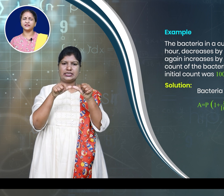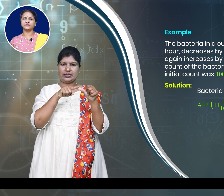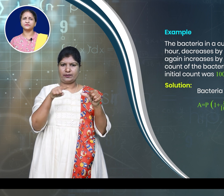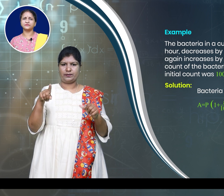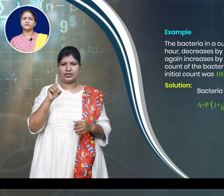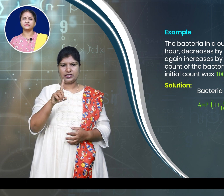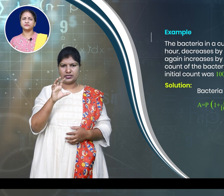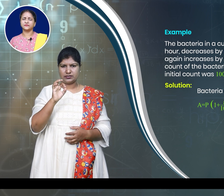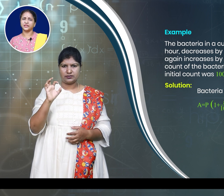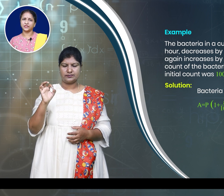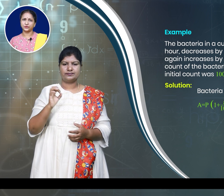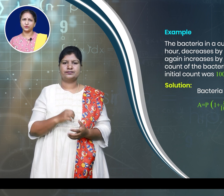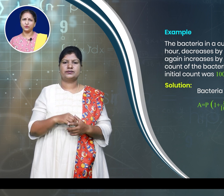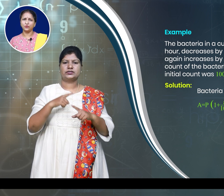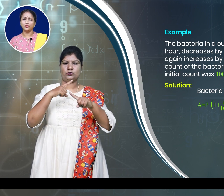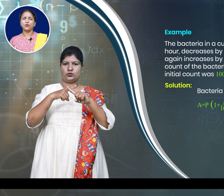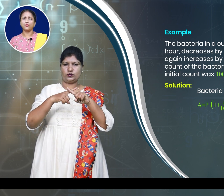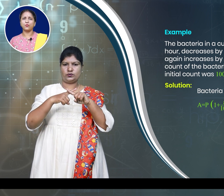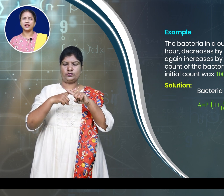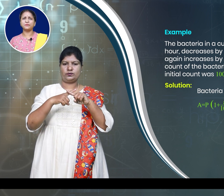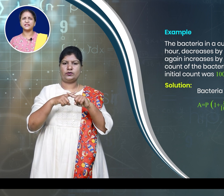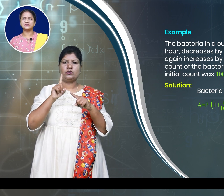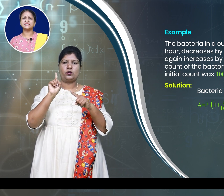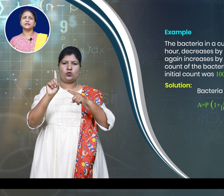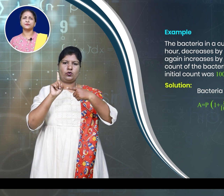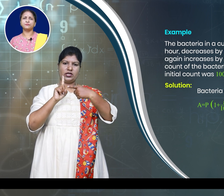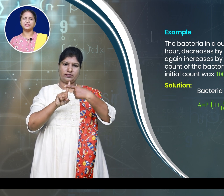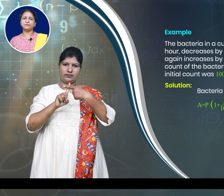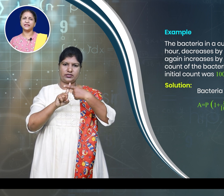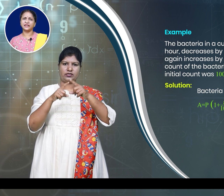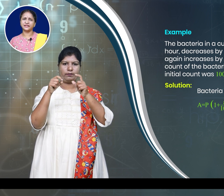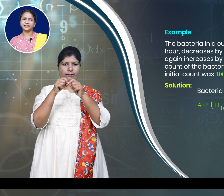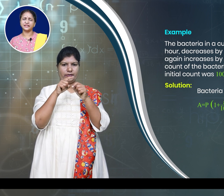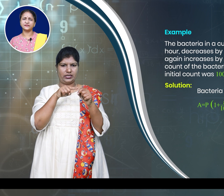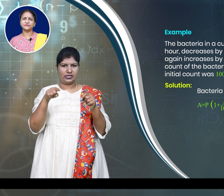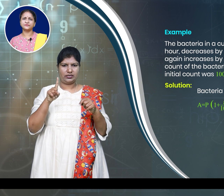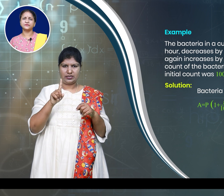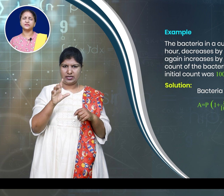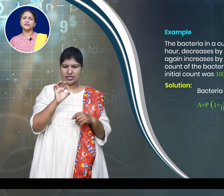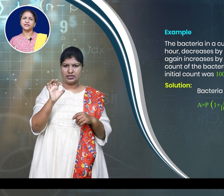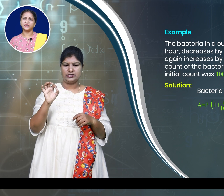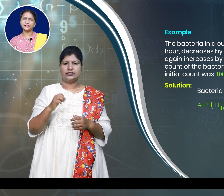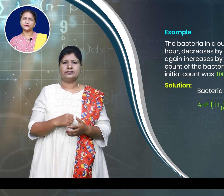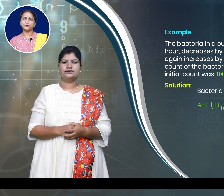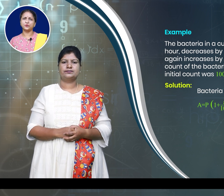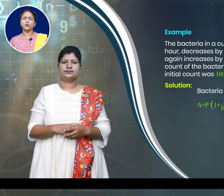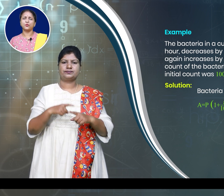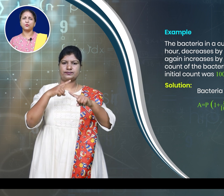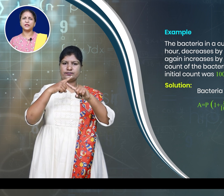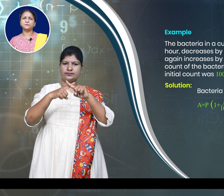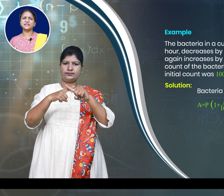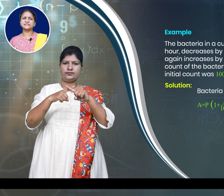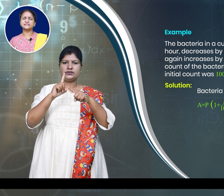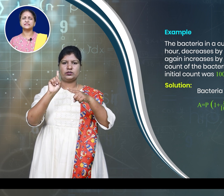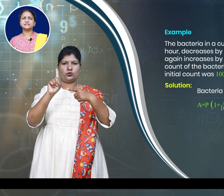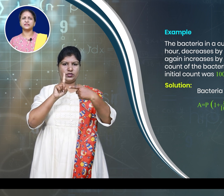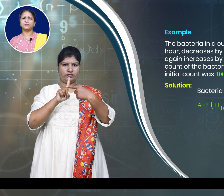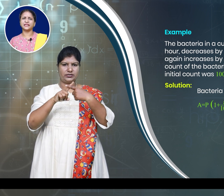into 1 plus b by 100 into 1 plus c by